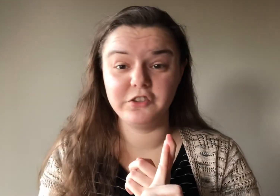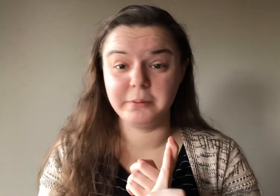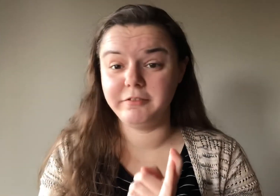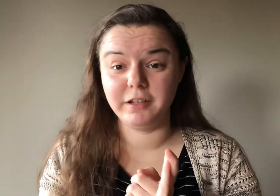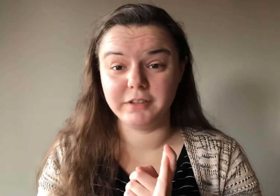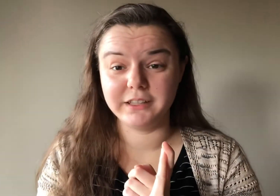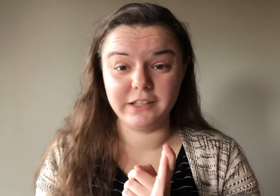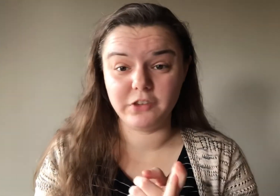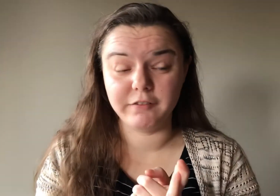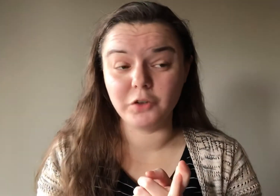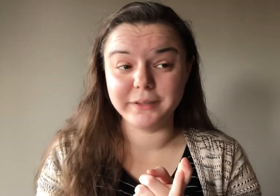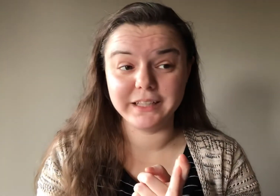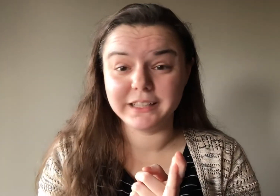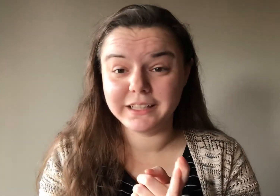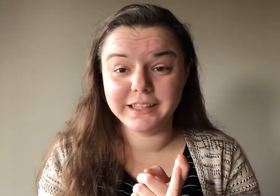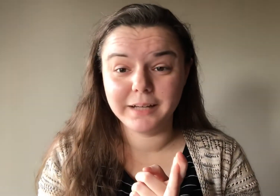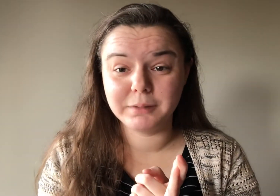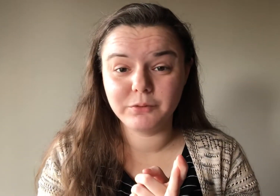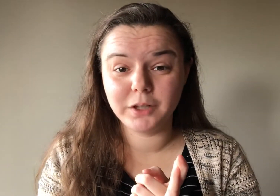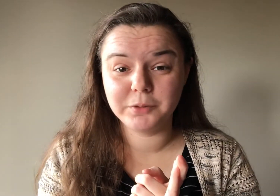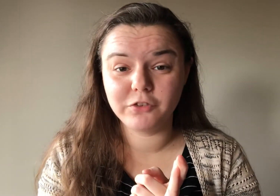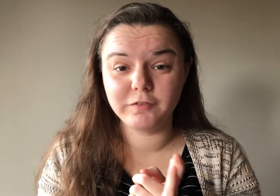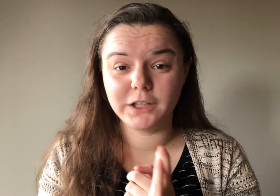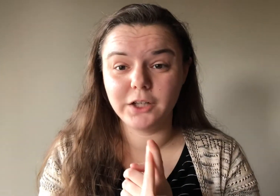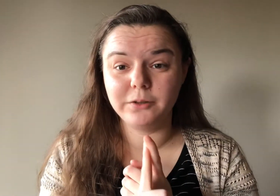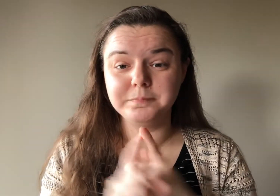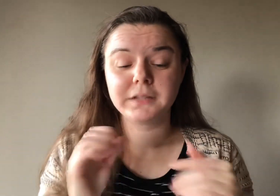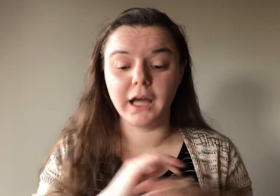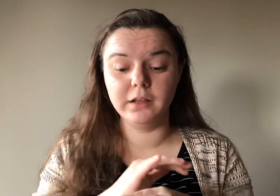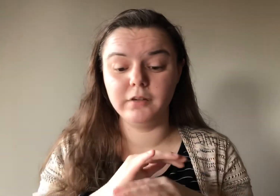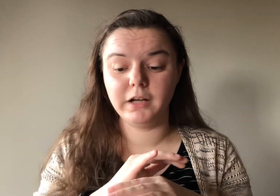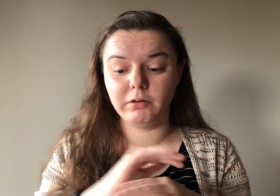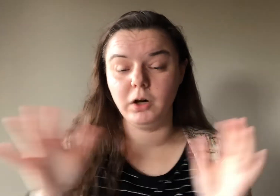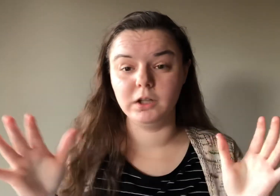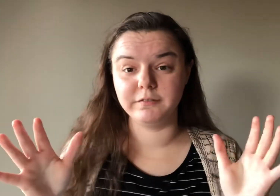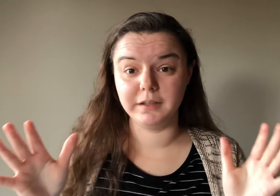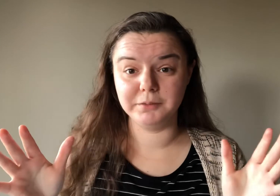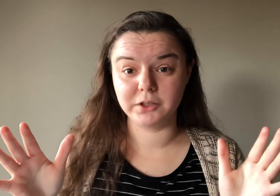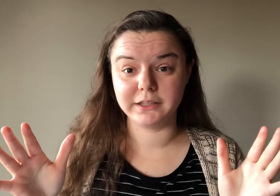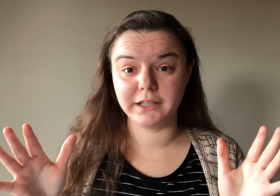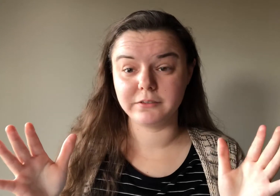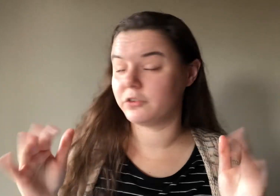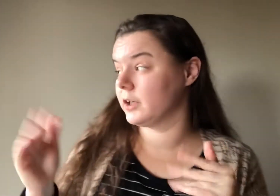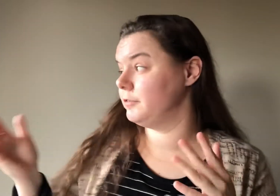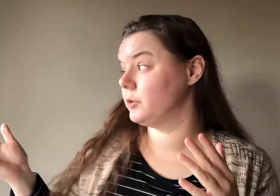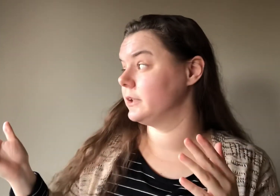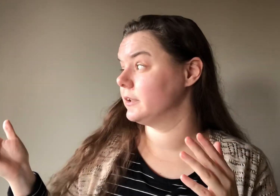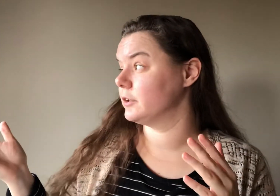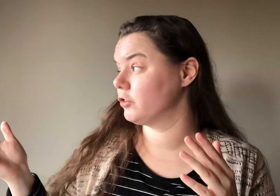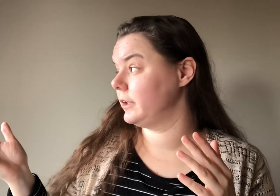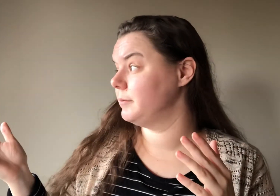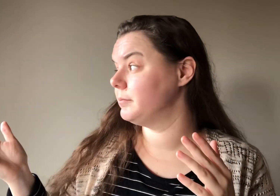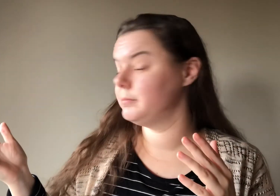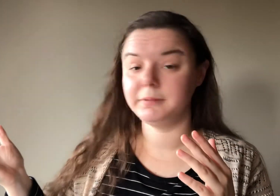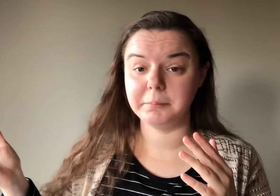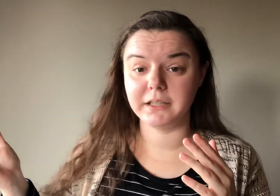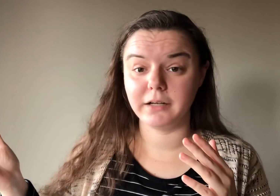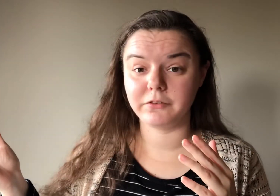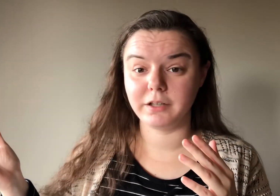is my favorite that it's ever been in that Pinwheel music video. I love how all of them look in there. Sorry if you can hear the train beeping outside.